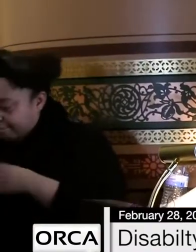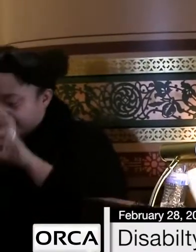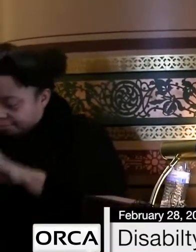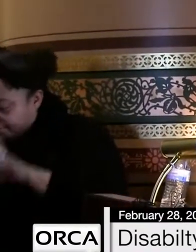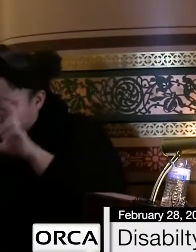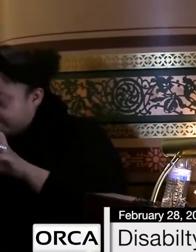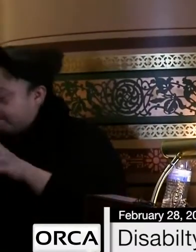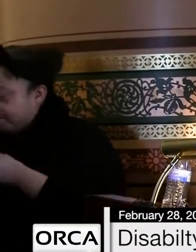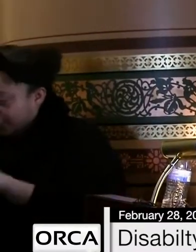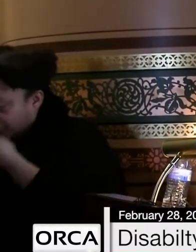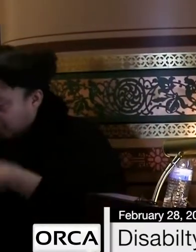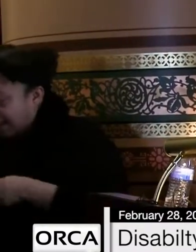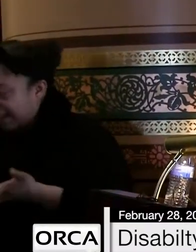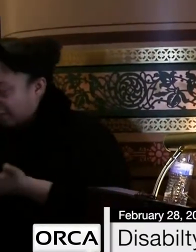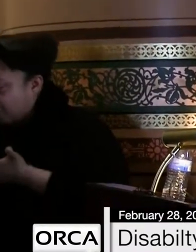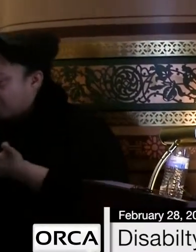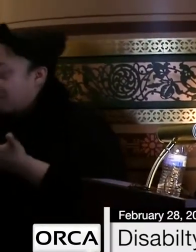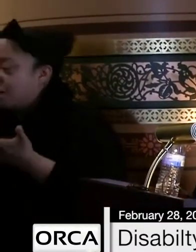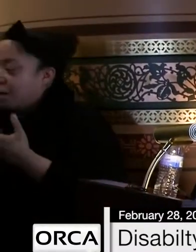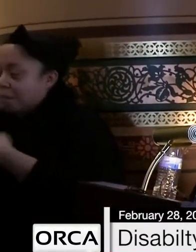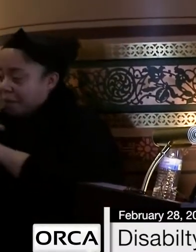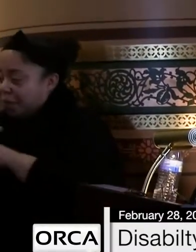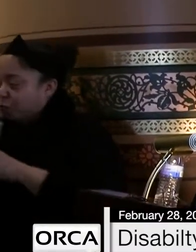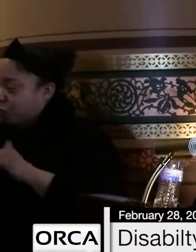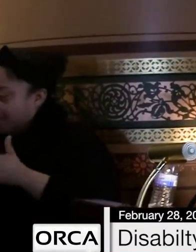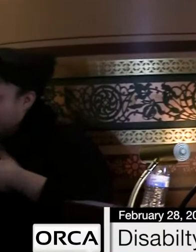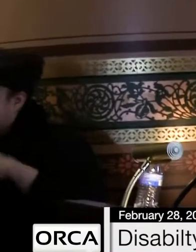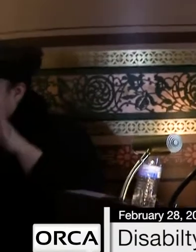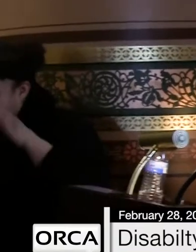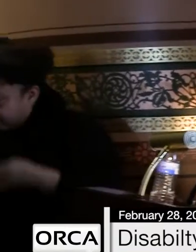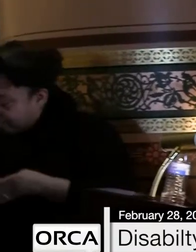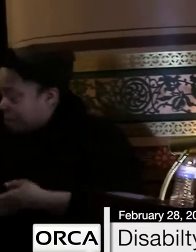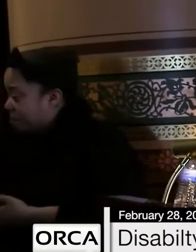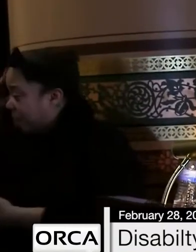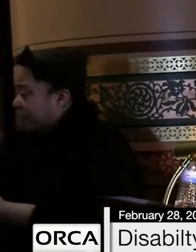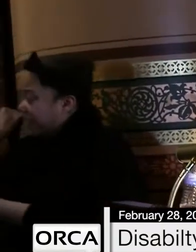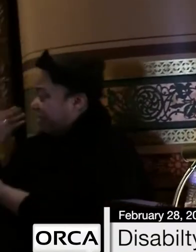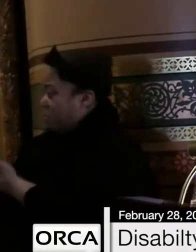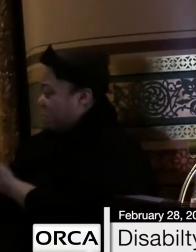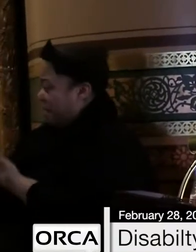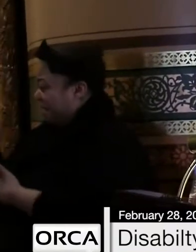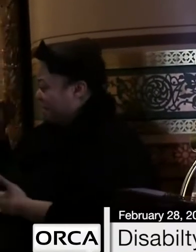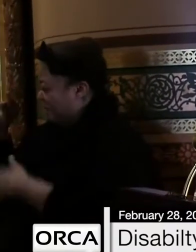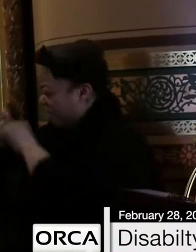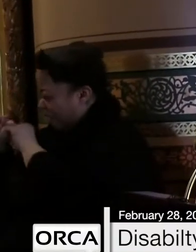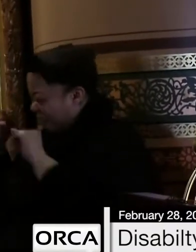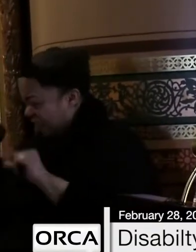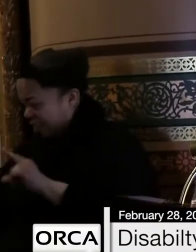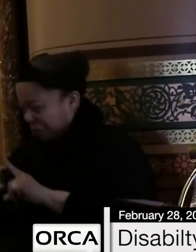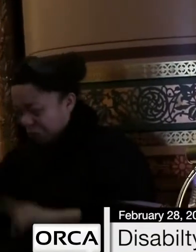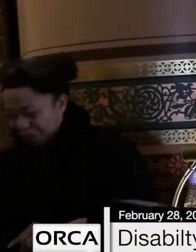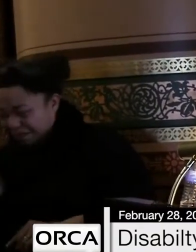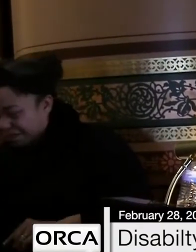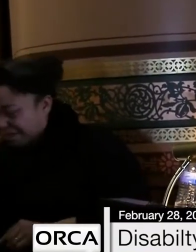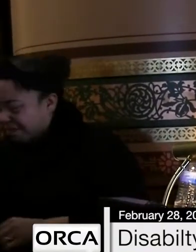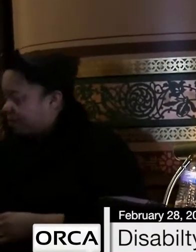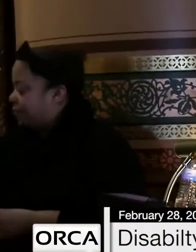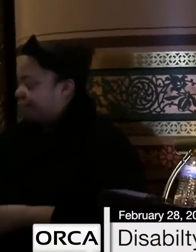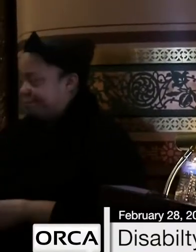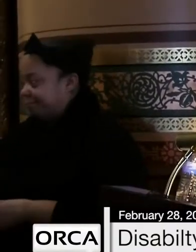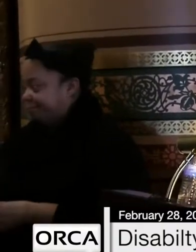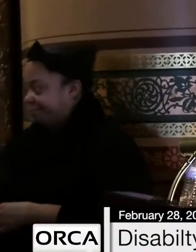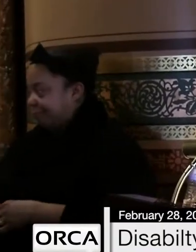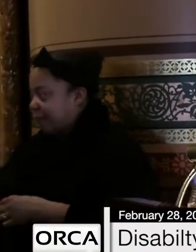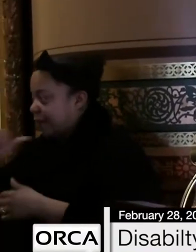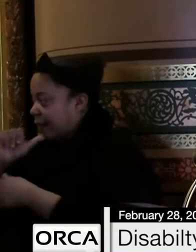from students with federal entitlements to individualized education plans must have clear guidelines for determining when a child's needs are not being met